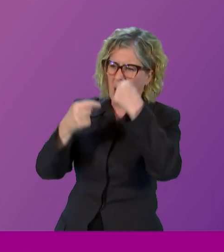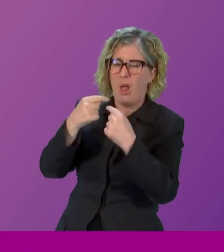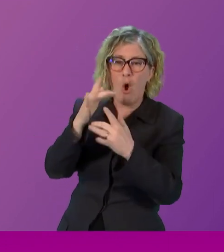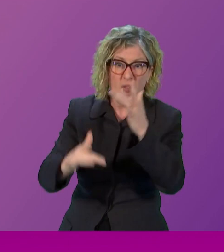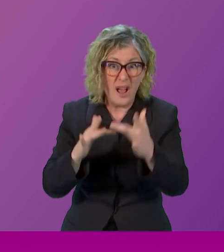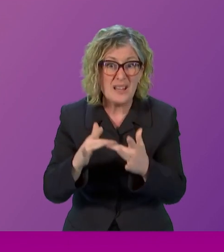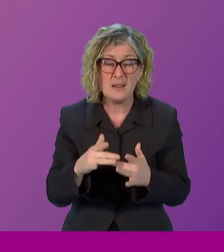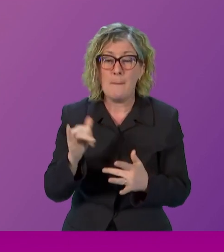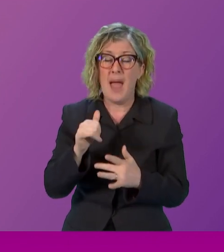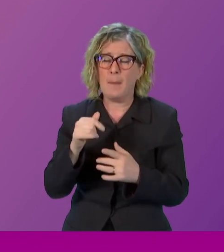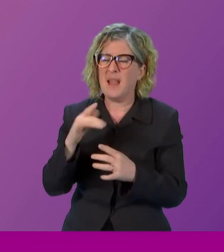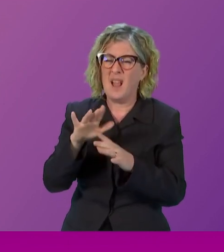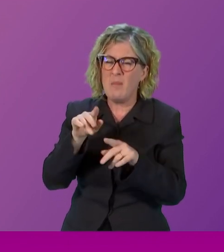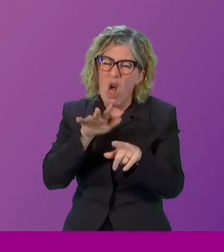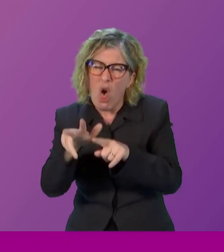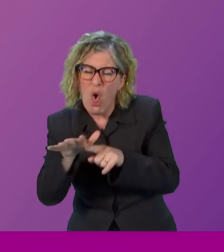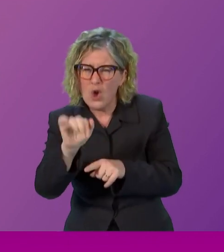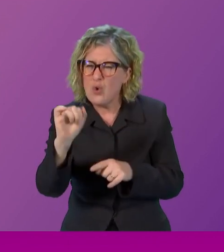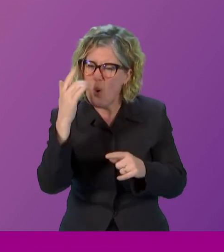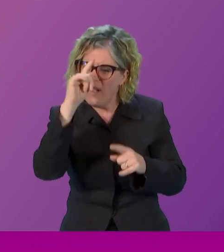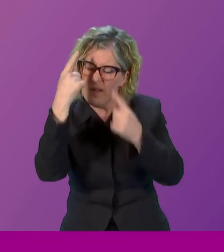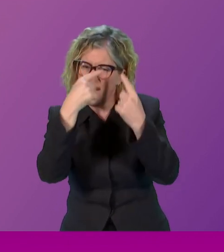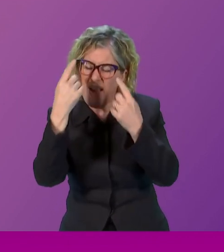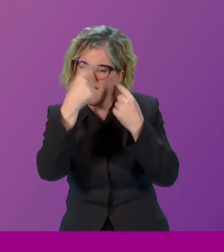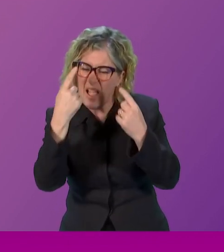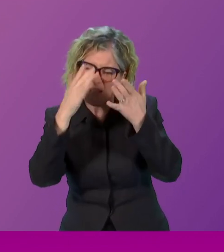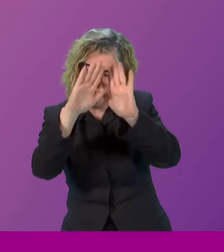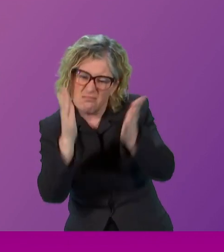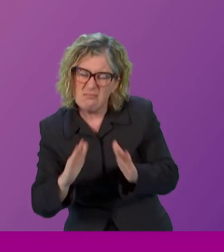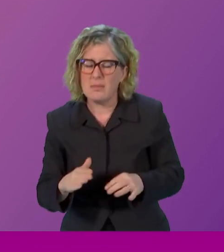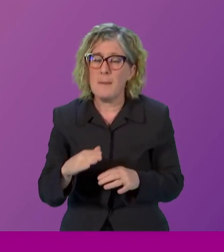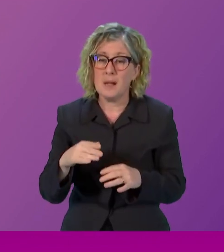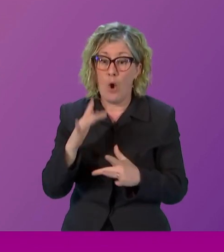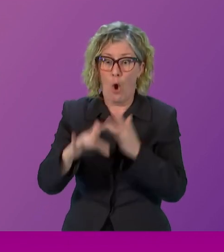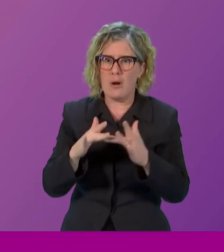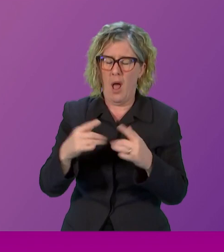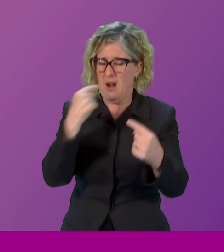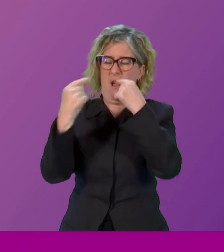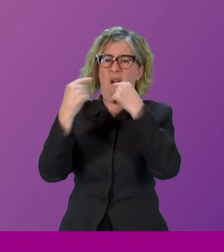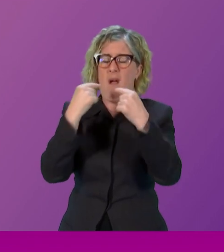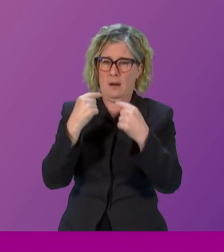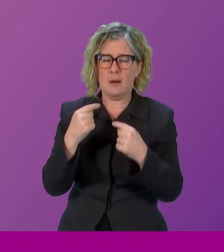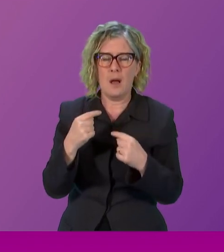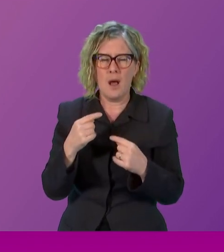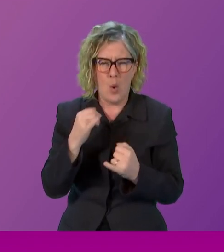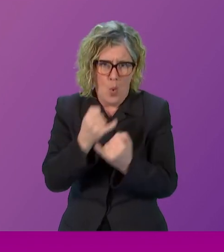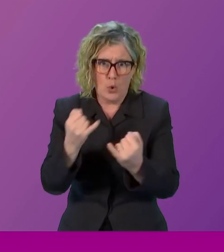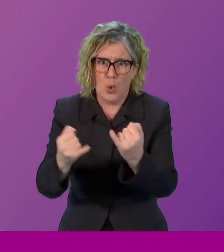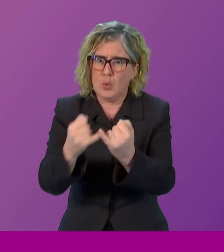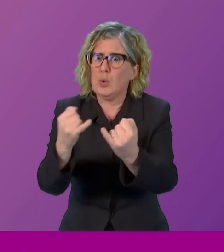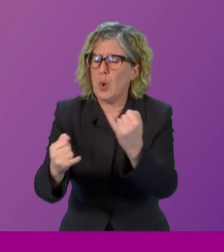what they see online. It's far harsher than what's experienced by our male peers. And it's got to stop. I think that's that's the bottom line of it. We've